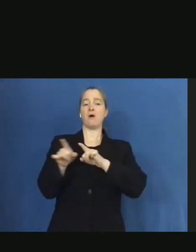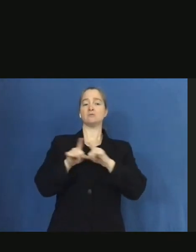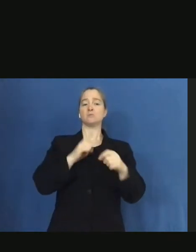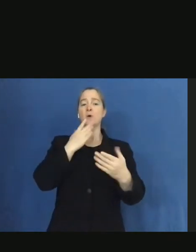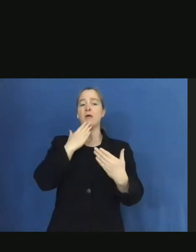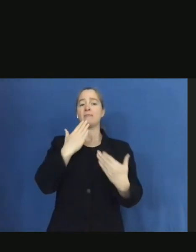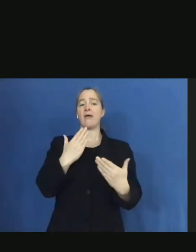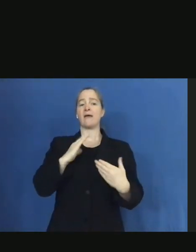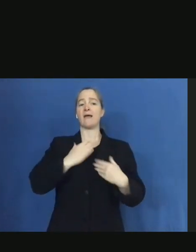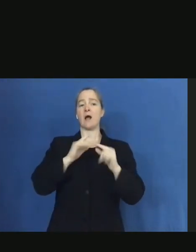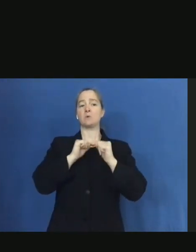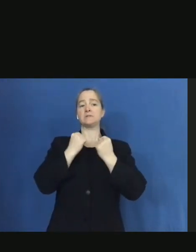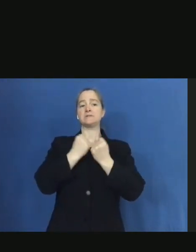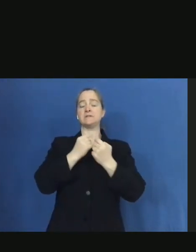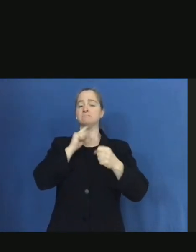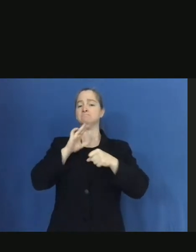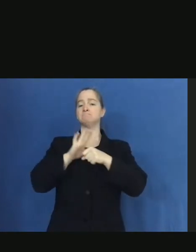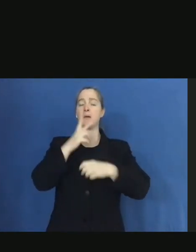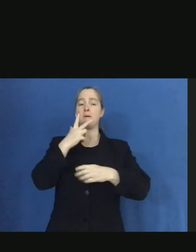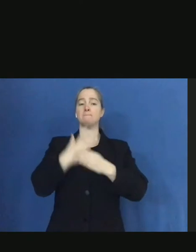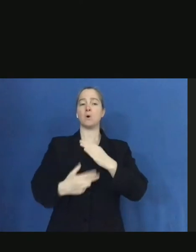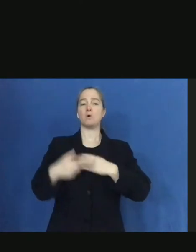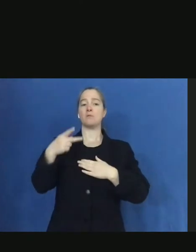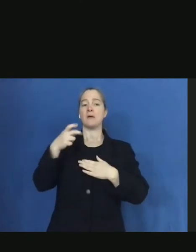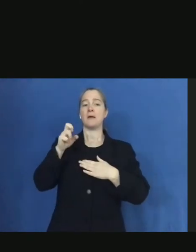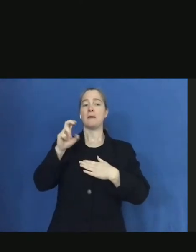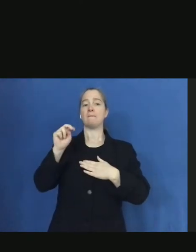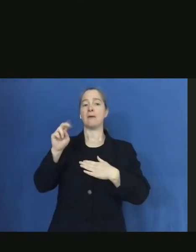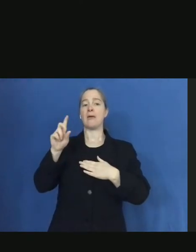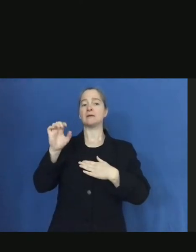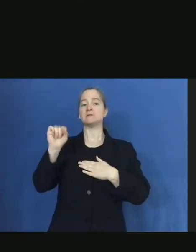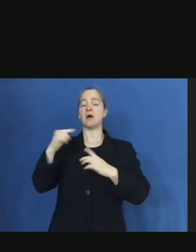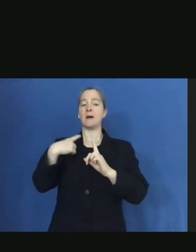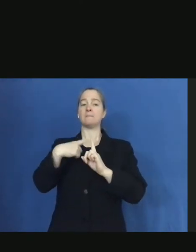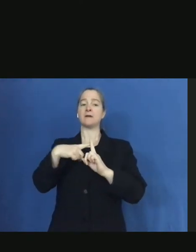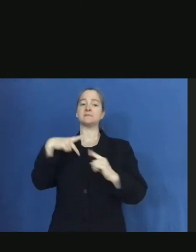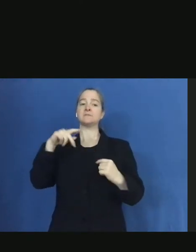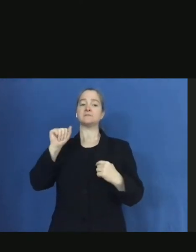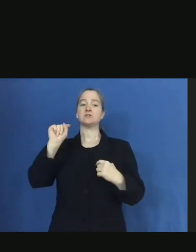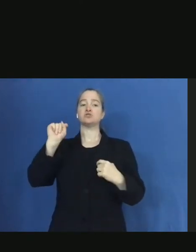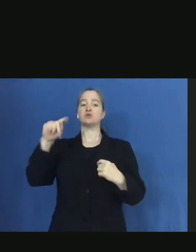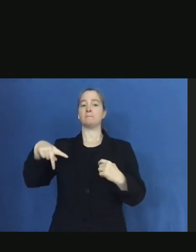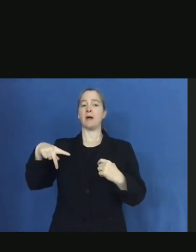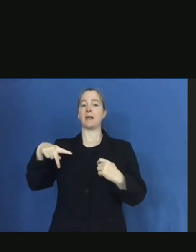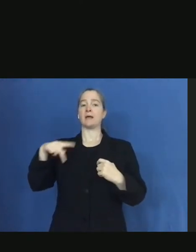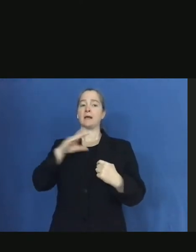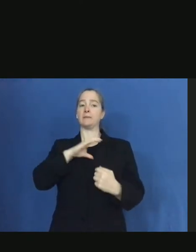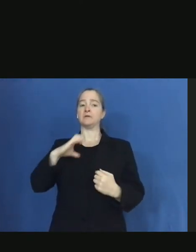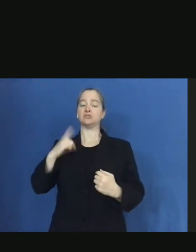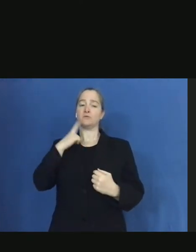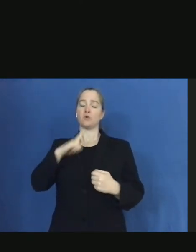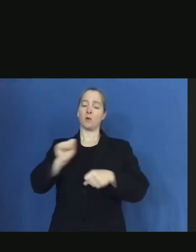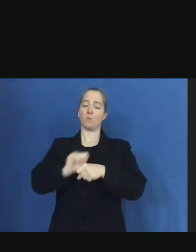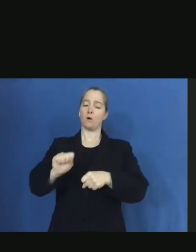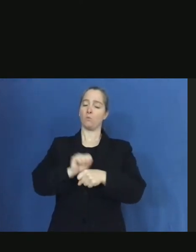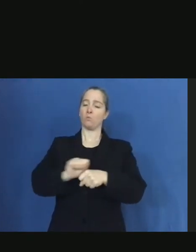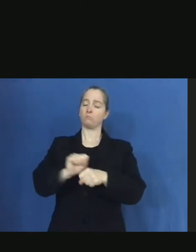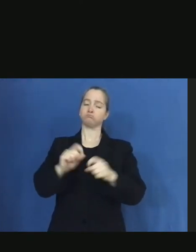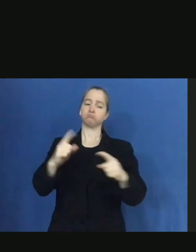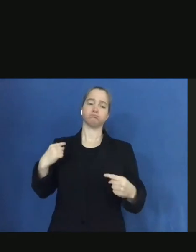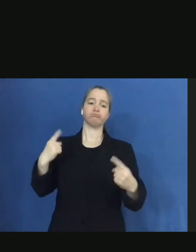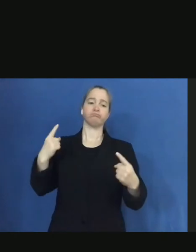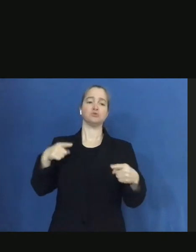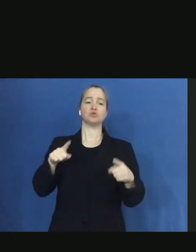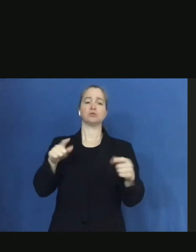PennDOT and the Pennsylvania Turnpike Commission for the incredible work and dedication in these challenging conditions. We also want to thank the many